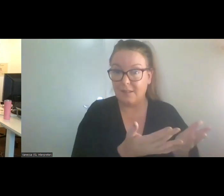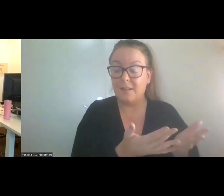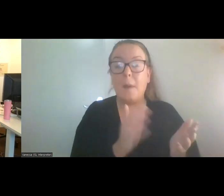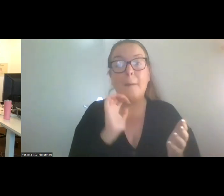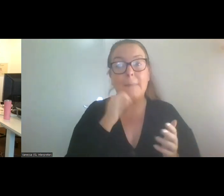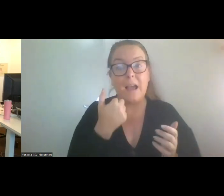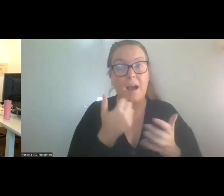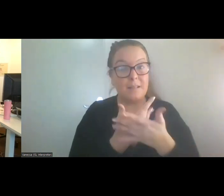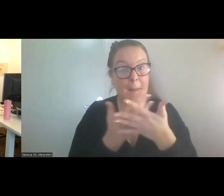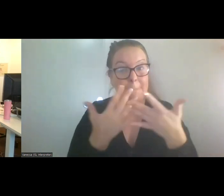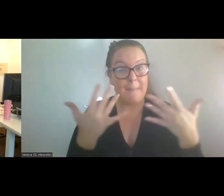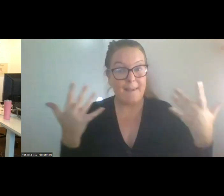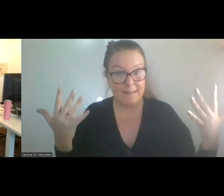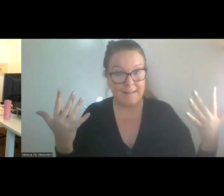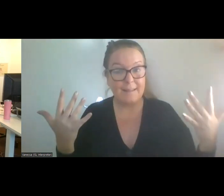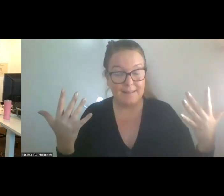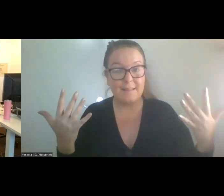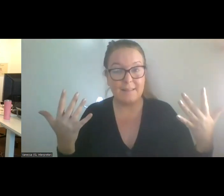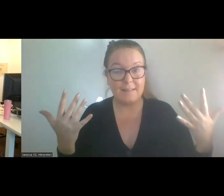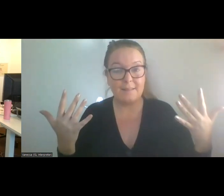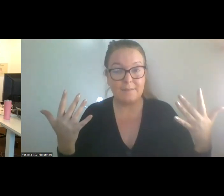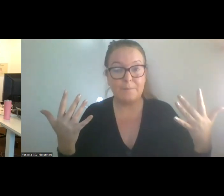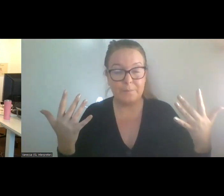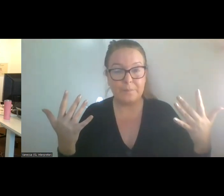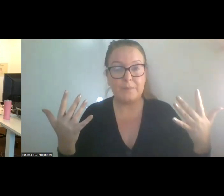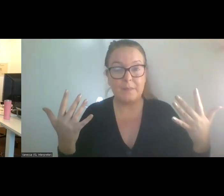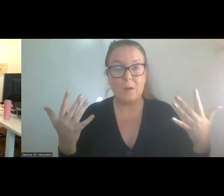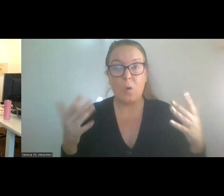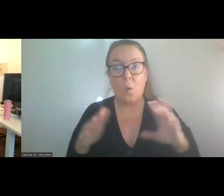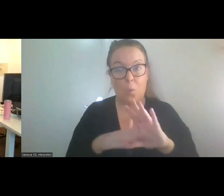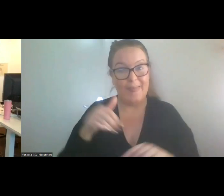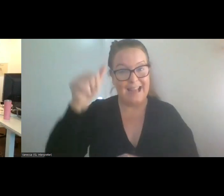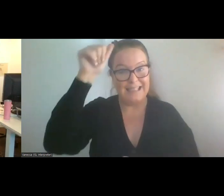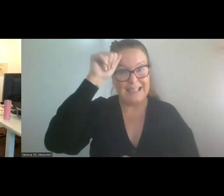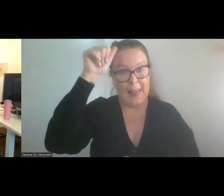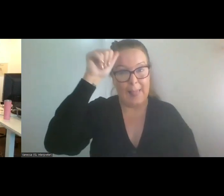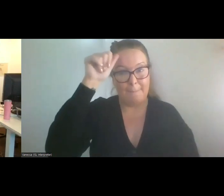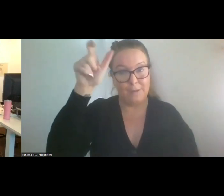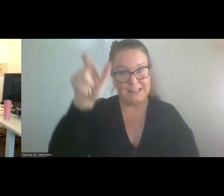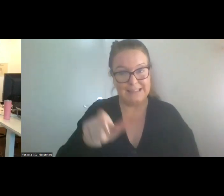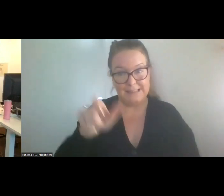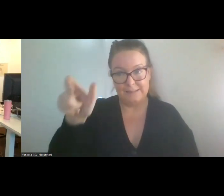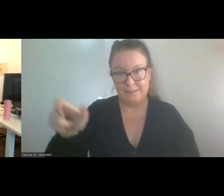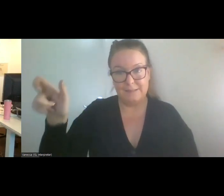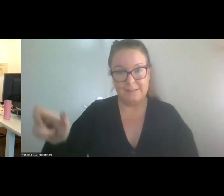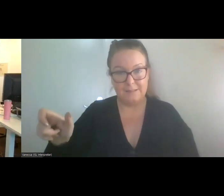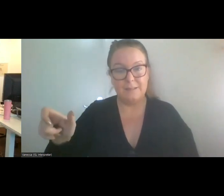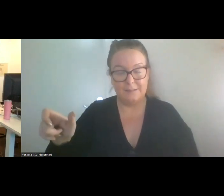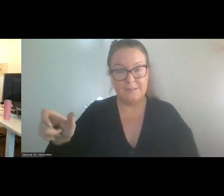these are with celebrities, it's a popular series.